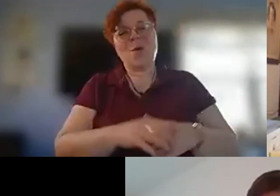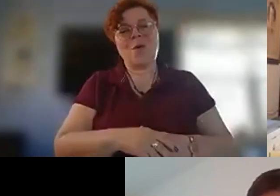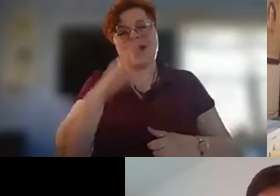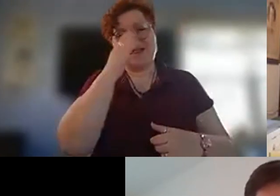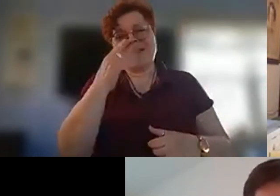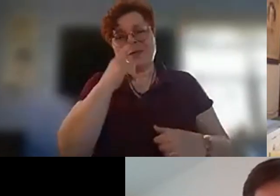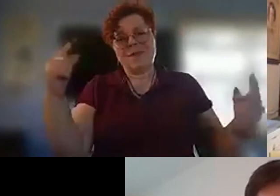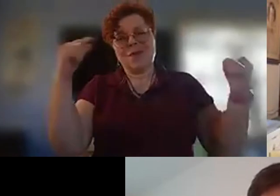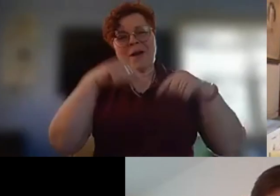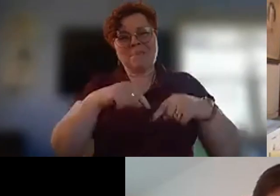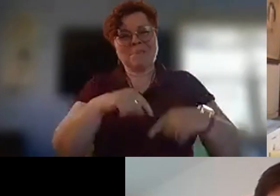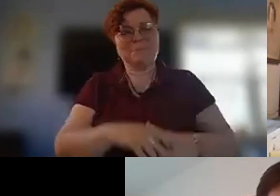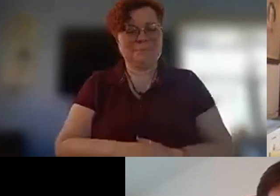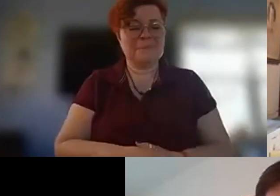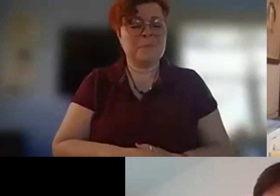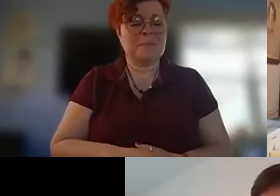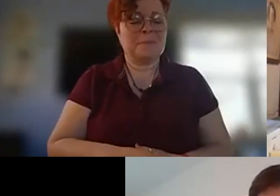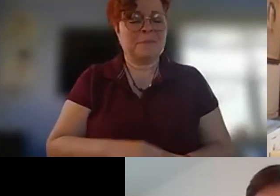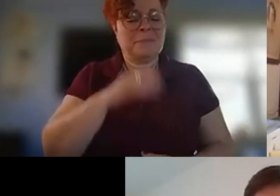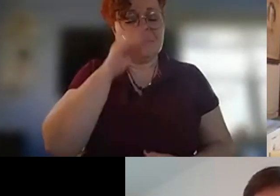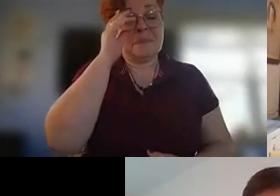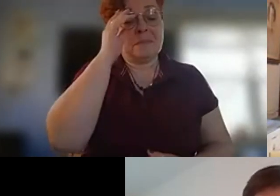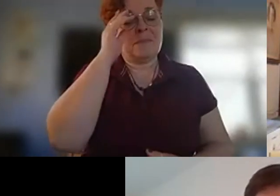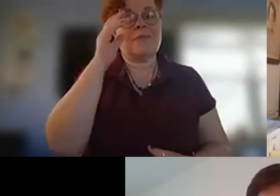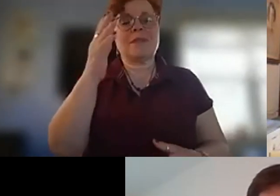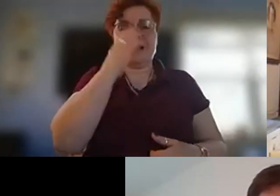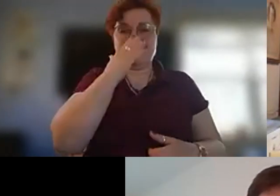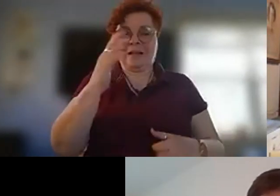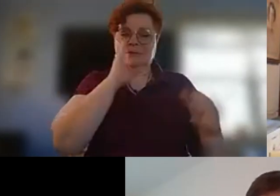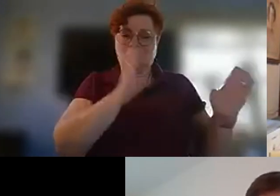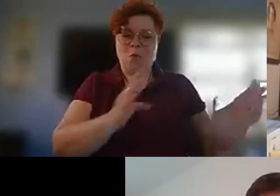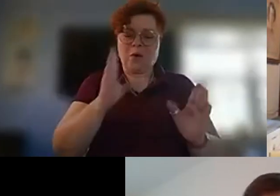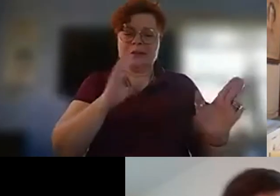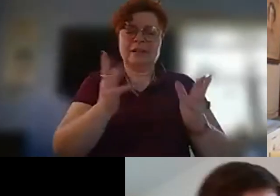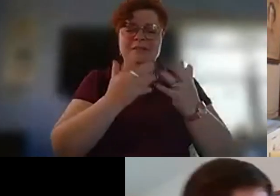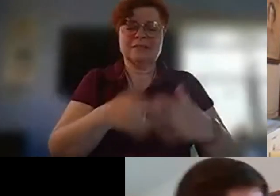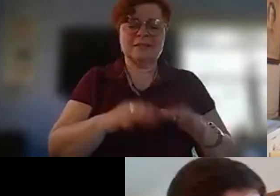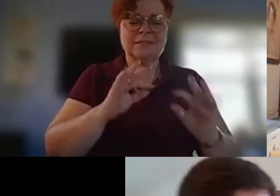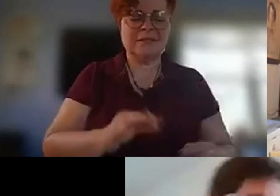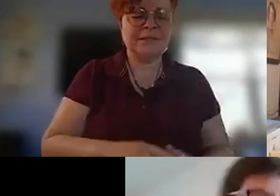um thanks for organizing this we're delighted to do so